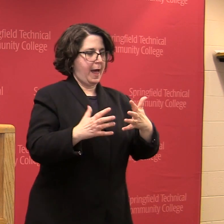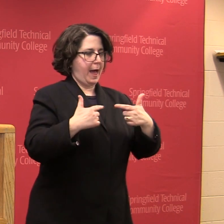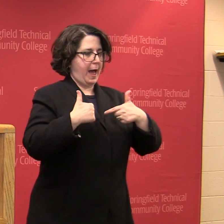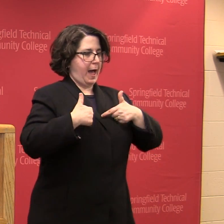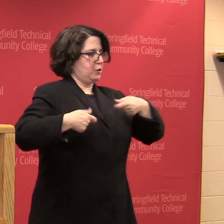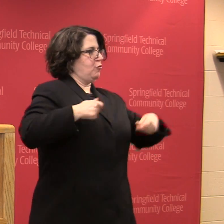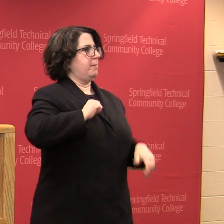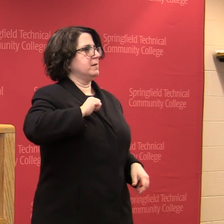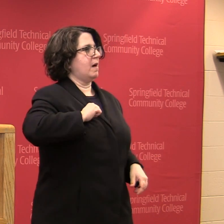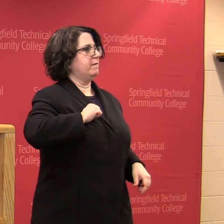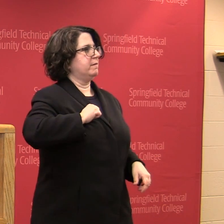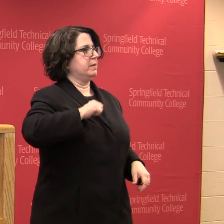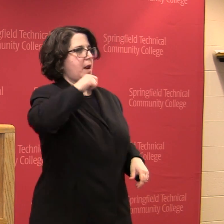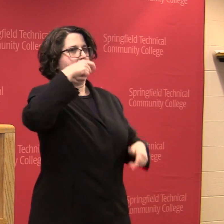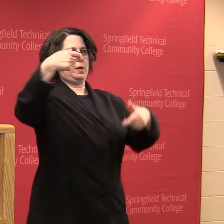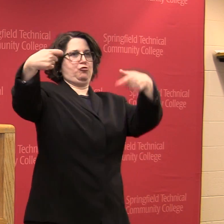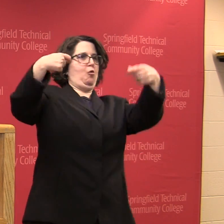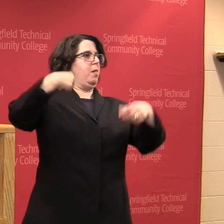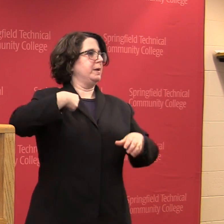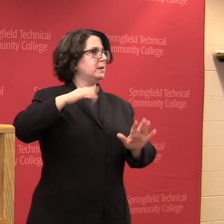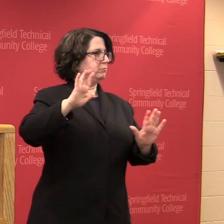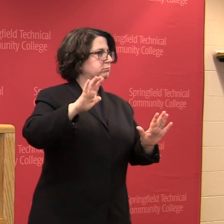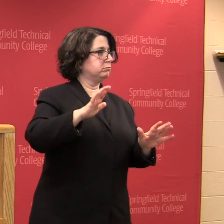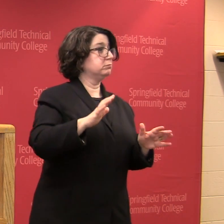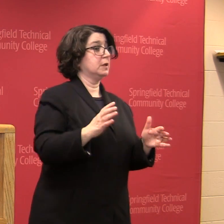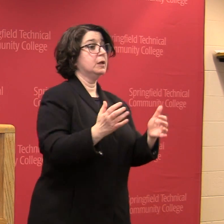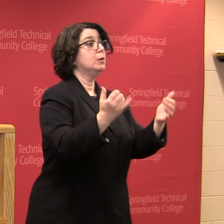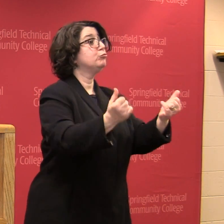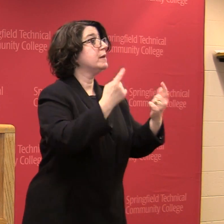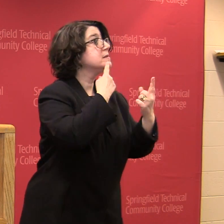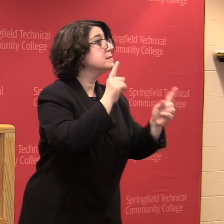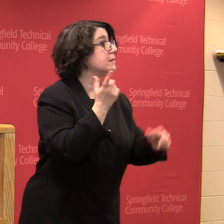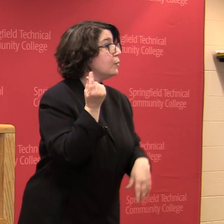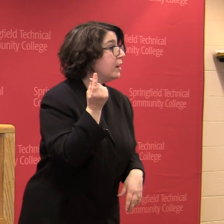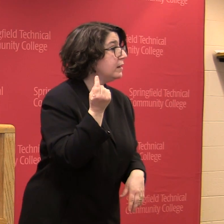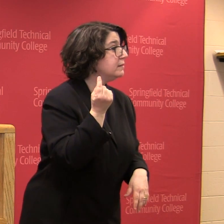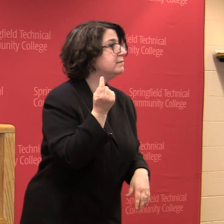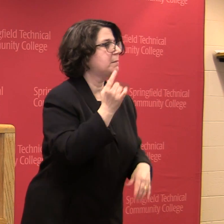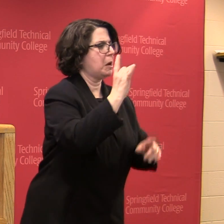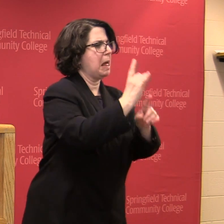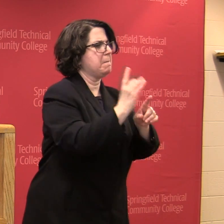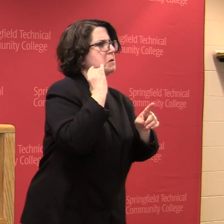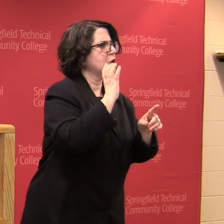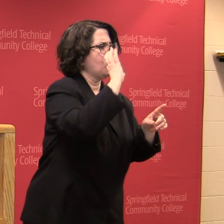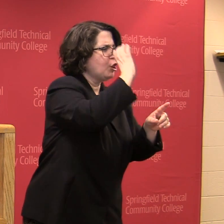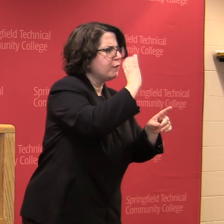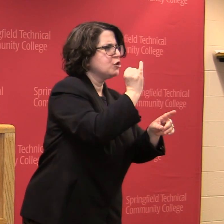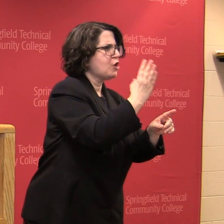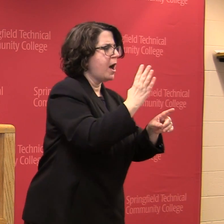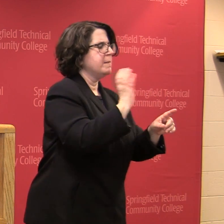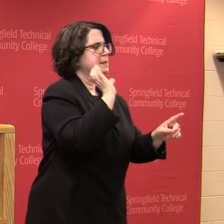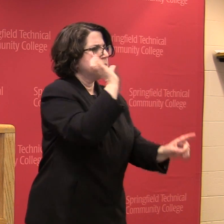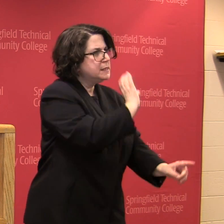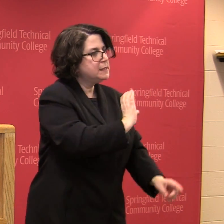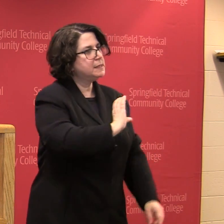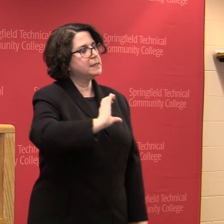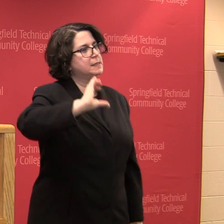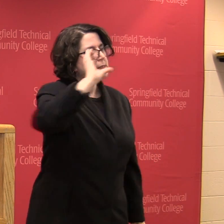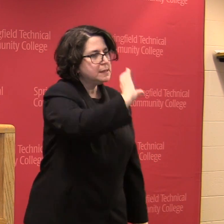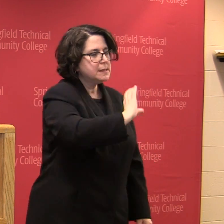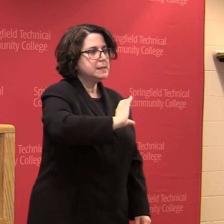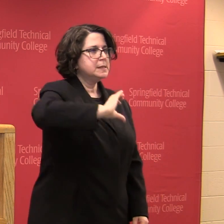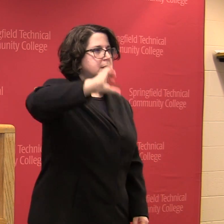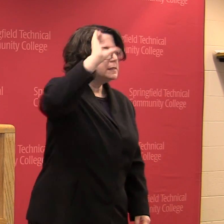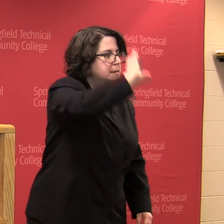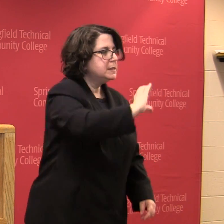My present successes, about eight months ago I started to look for a job. I looked, and I looked, and I filled out, and